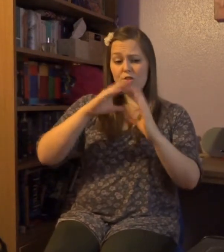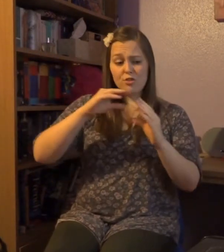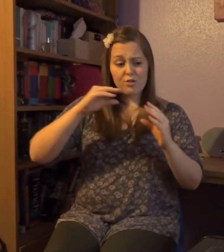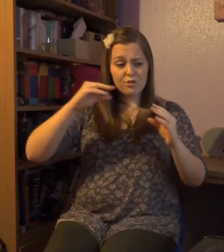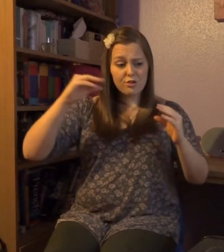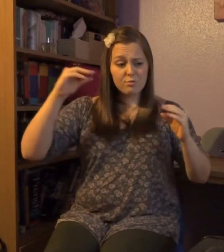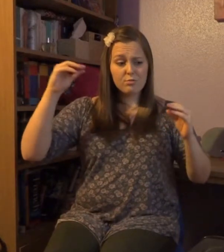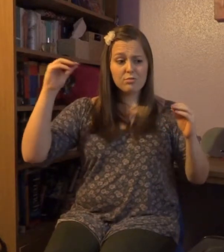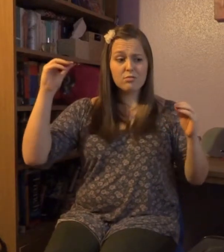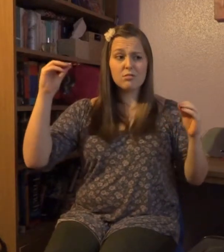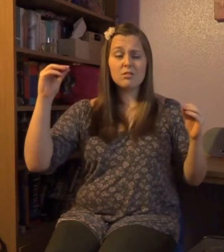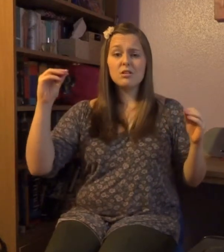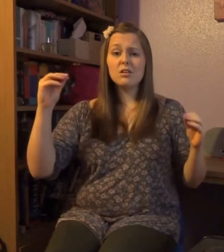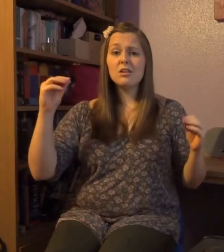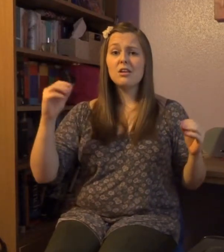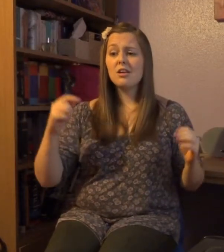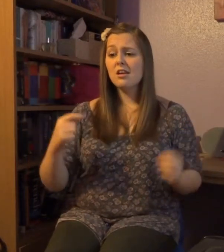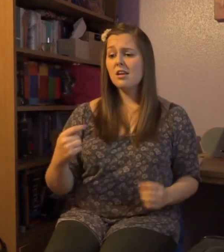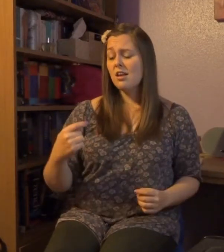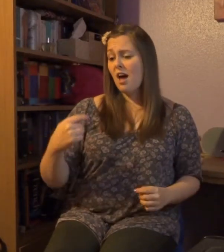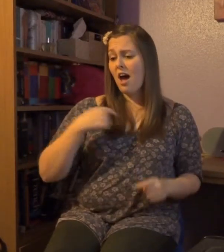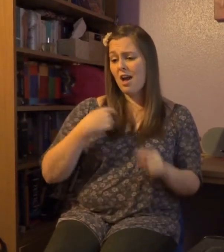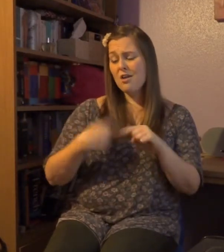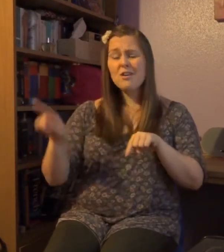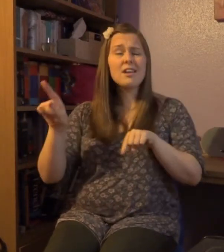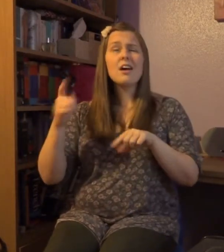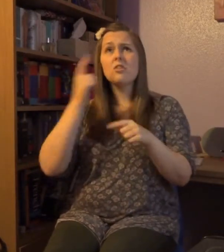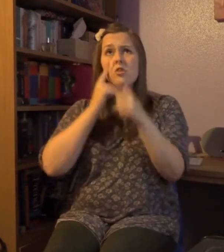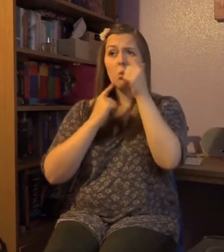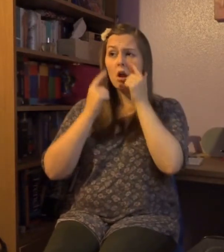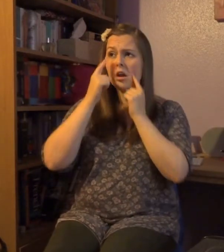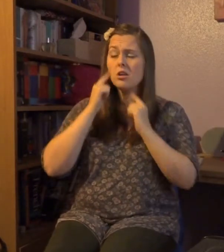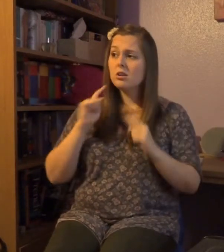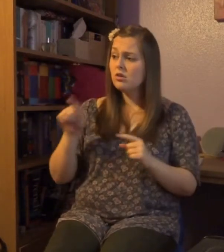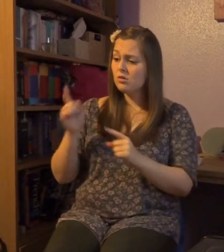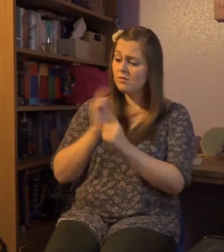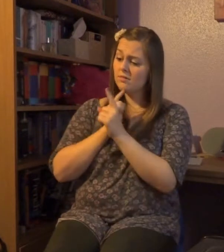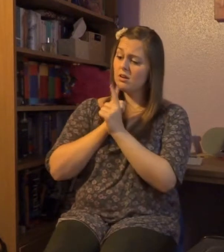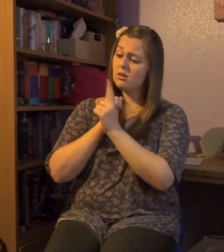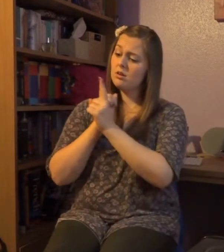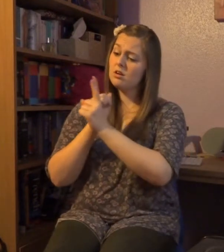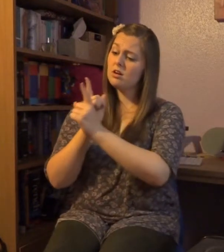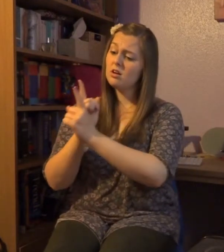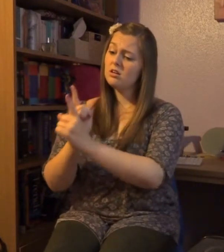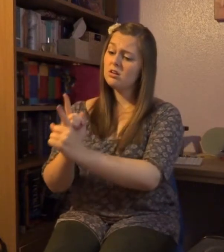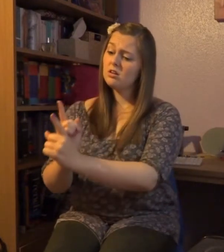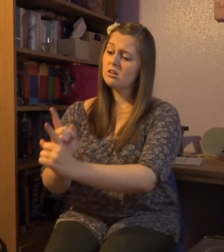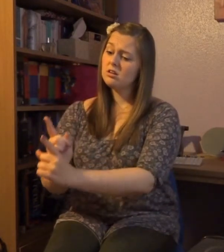slipping right out of our hands I ran out crying and you followed me out into the